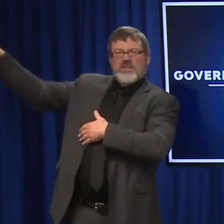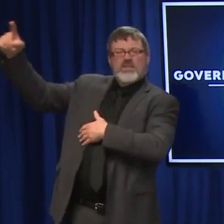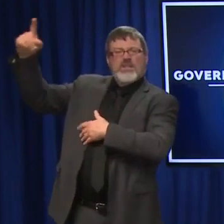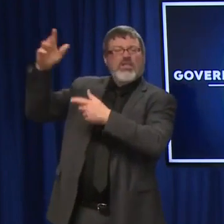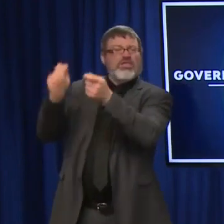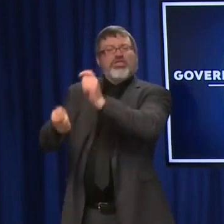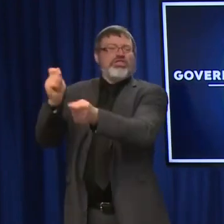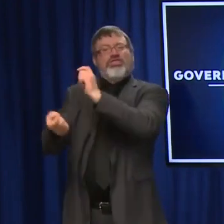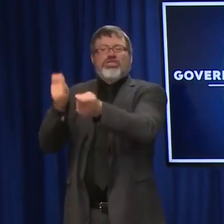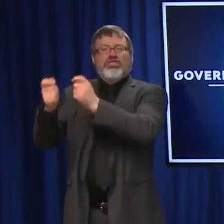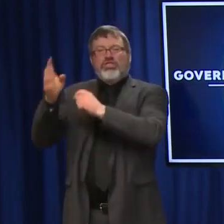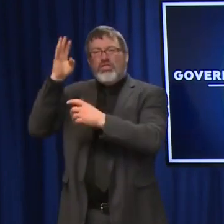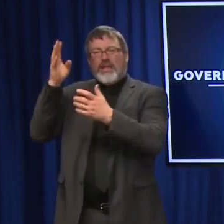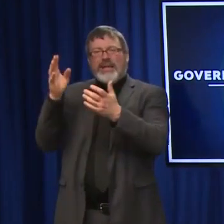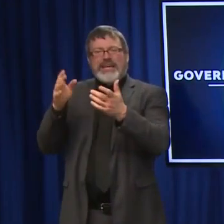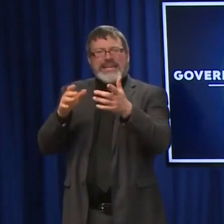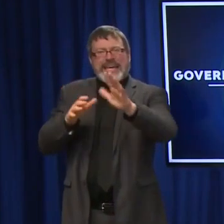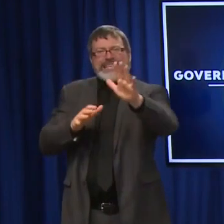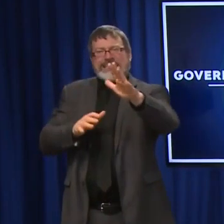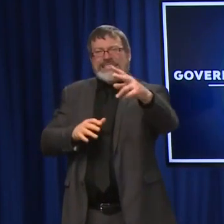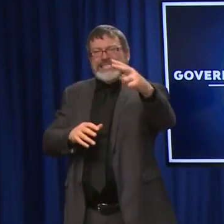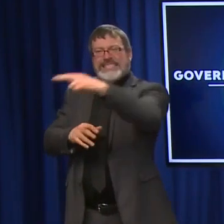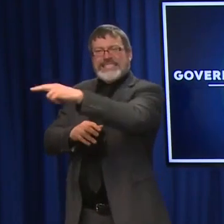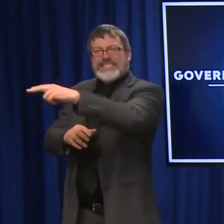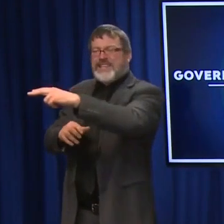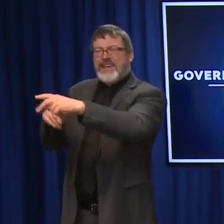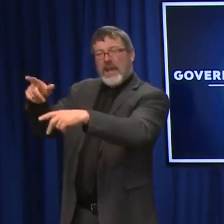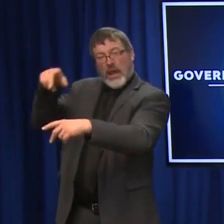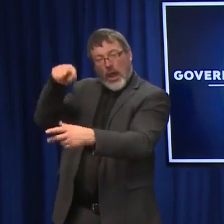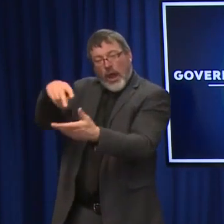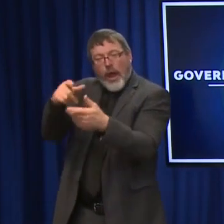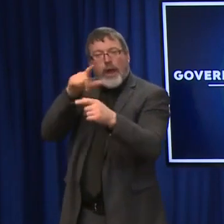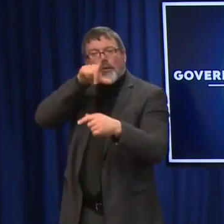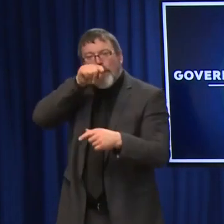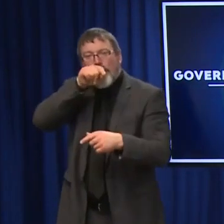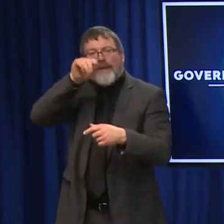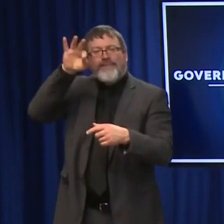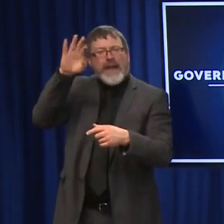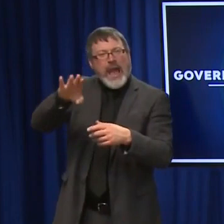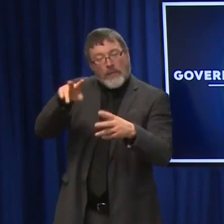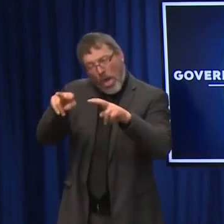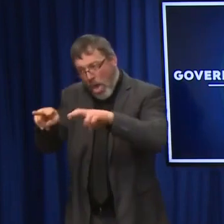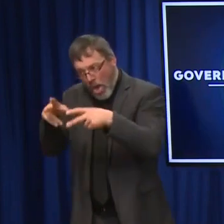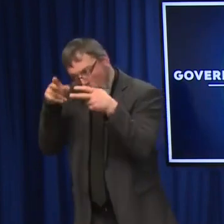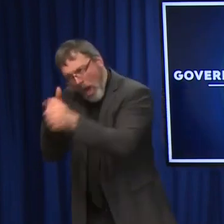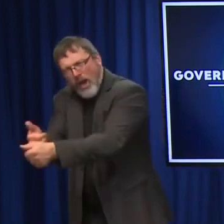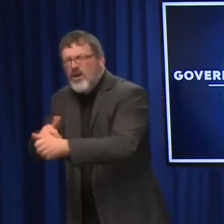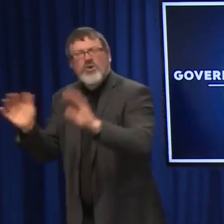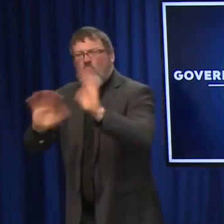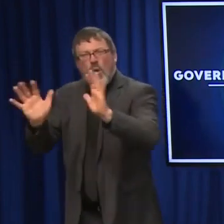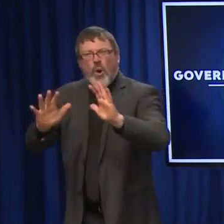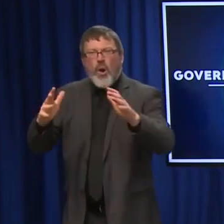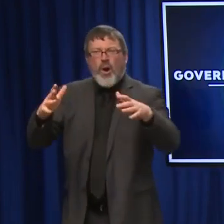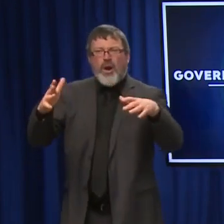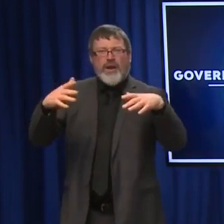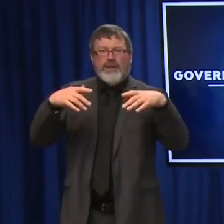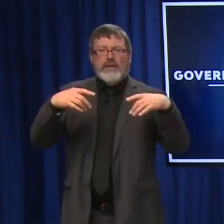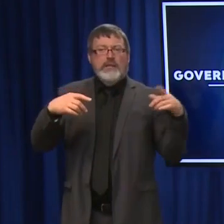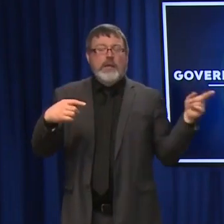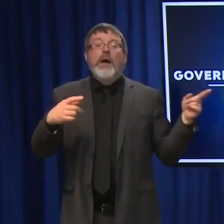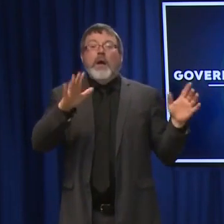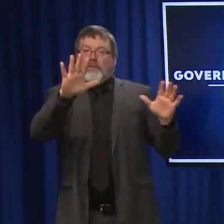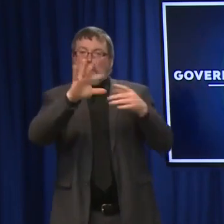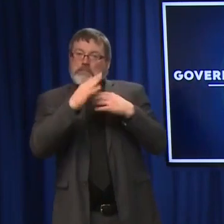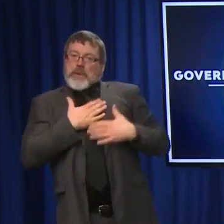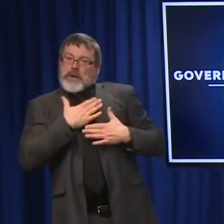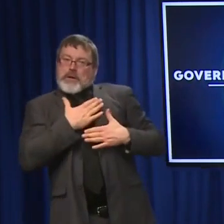encourage people, don't watch social media. Nothing's real on social media unless you're watching my posts. But no, but I mean, it's just, you know, these